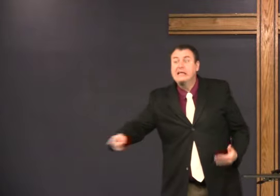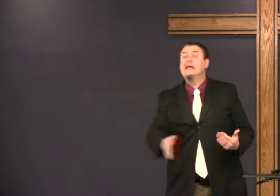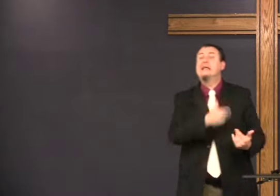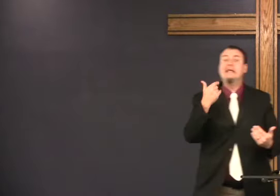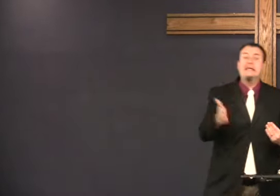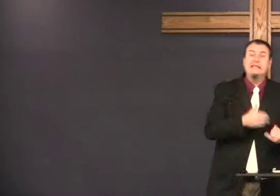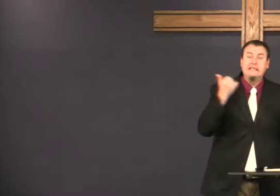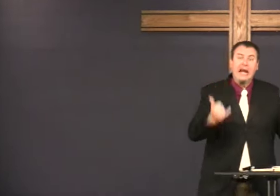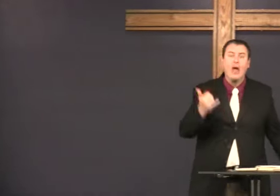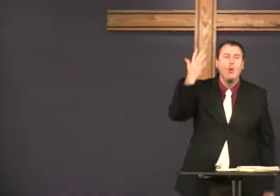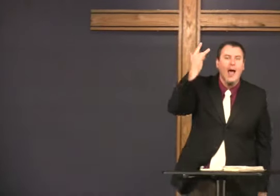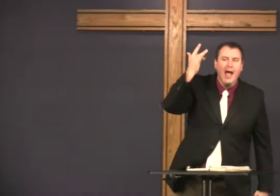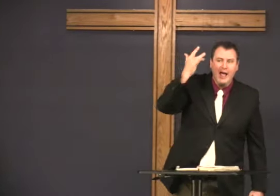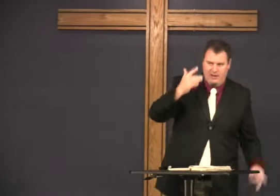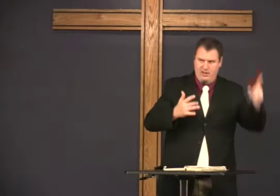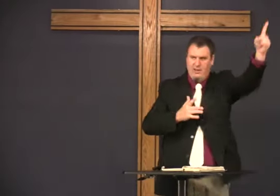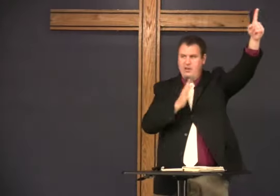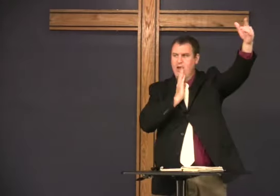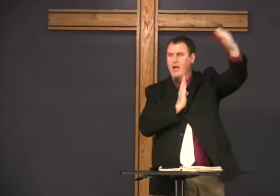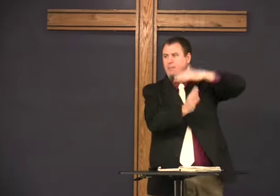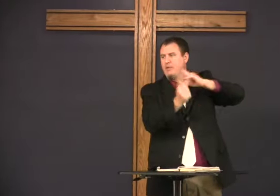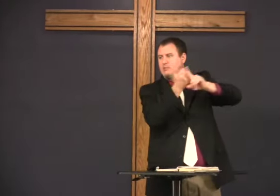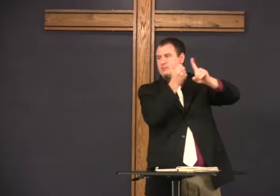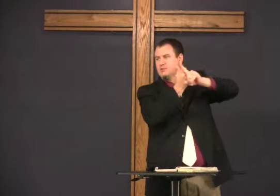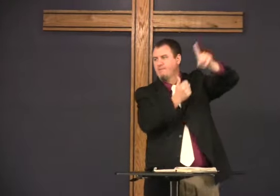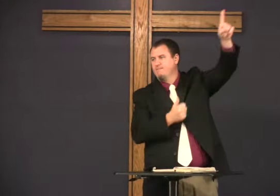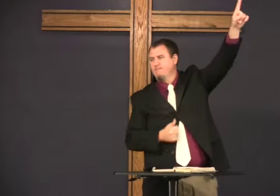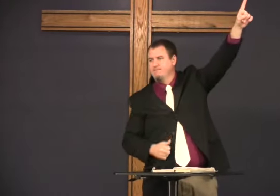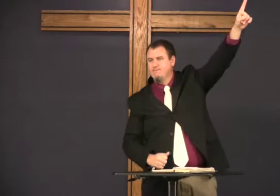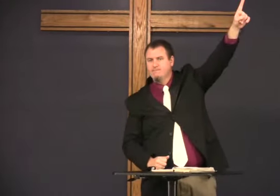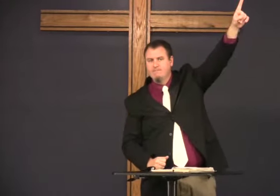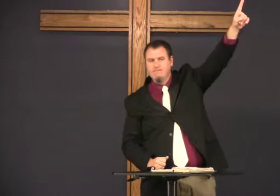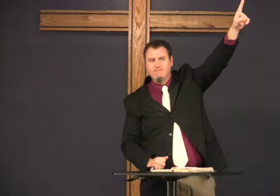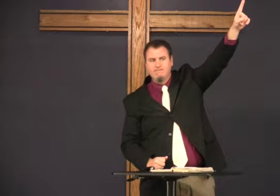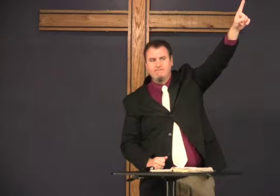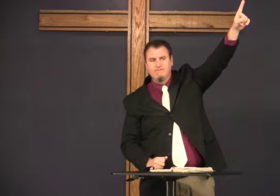But it's easy now. Because. Jesus humbled himself.